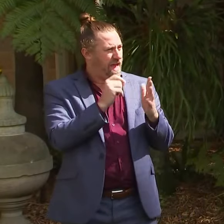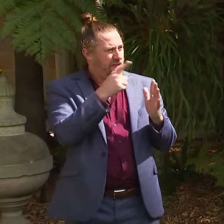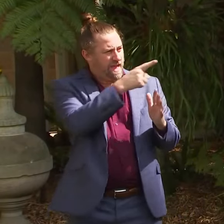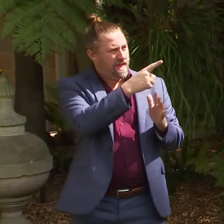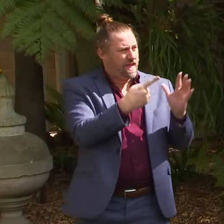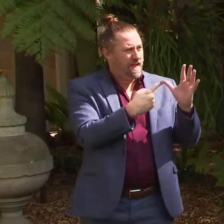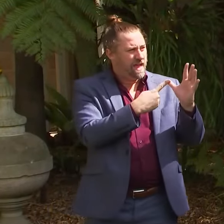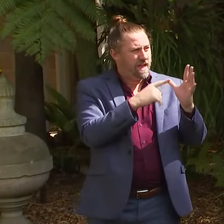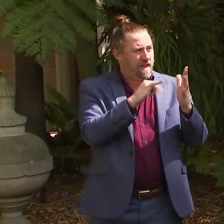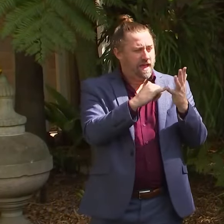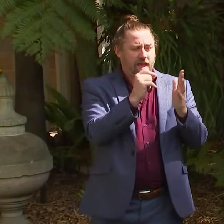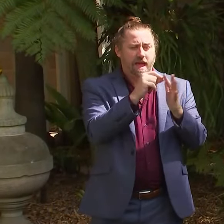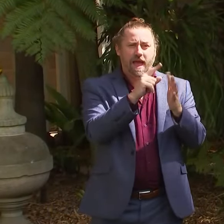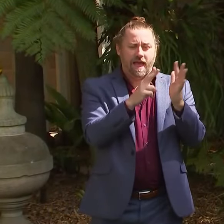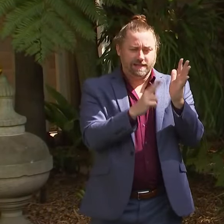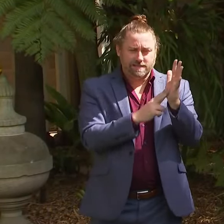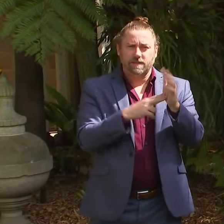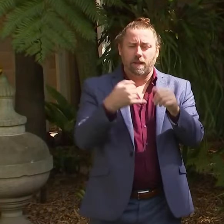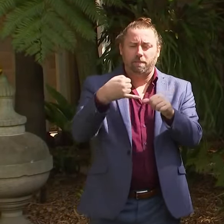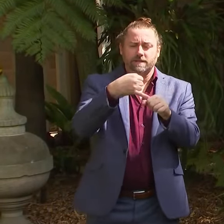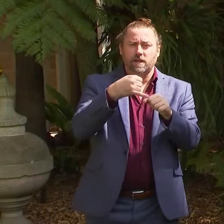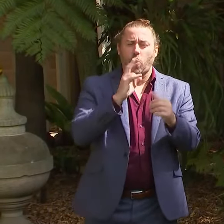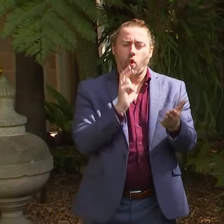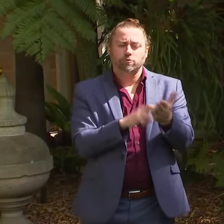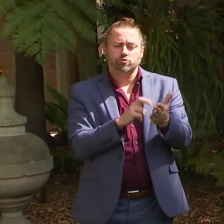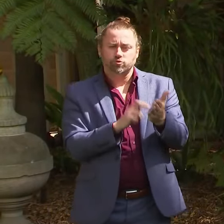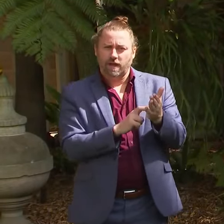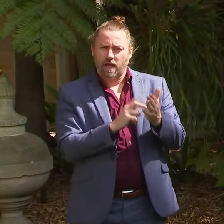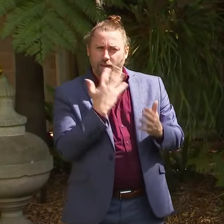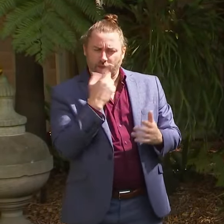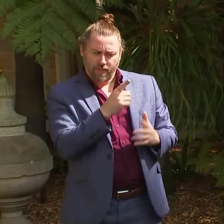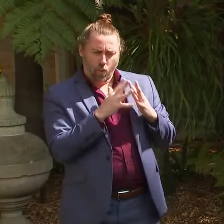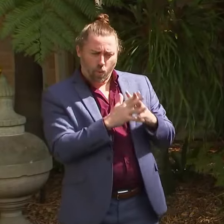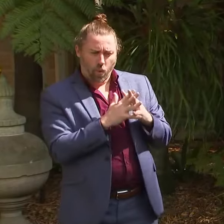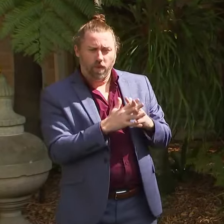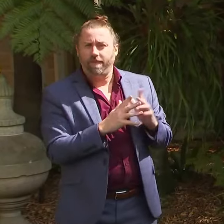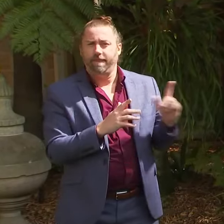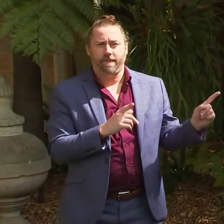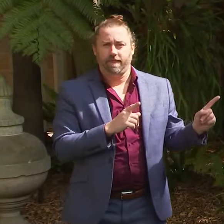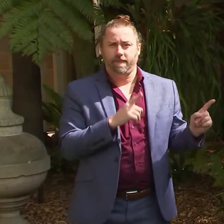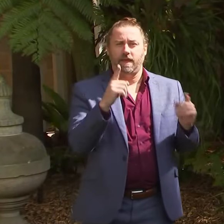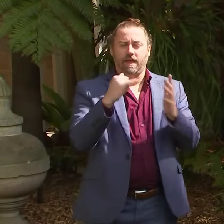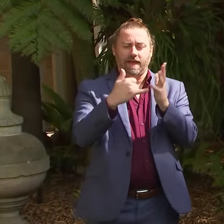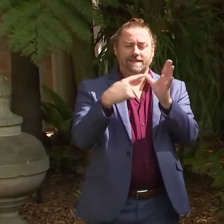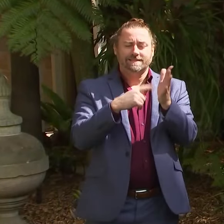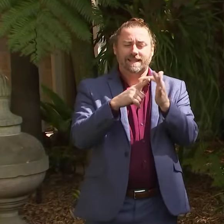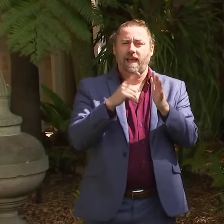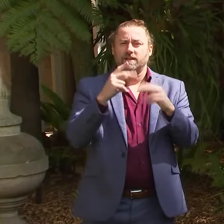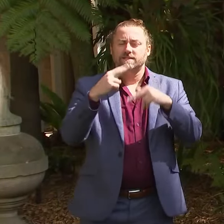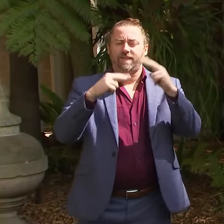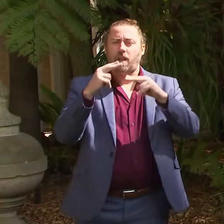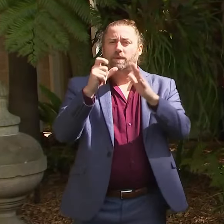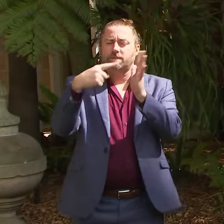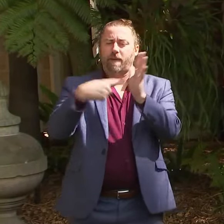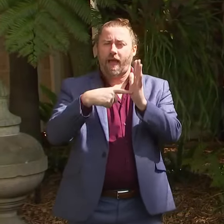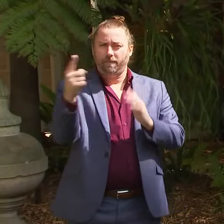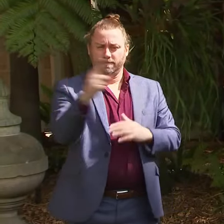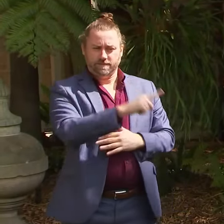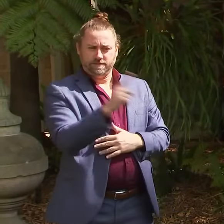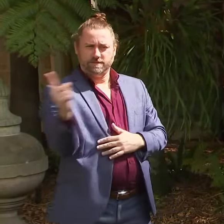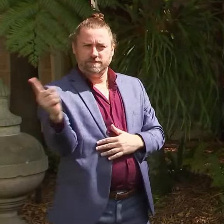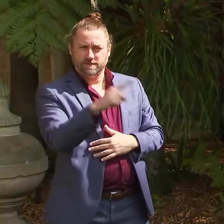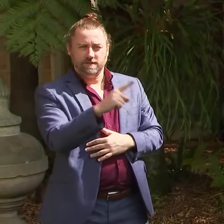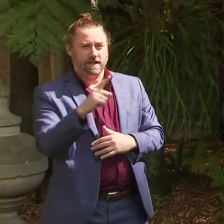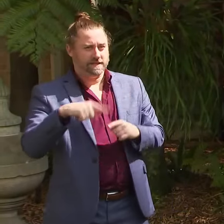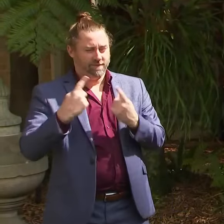Sorry? What's the contract with the passport of medical? Um, look, that's been directly negotiated with State Development. We're overseeing it, but it's being managed